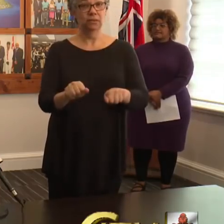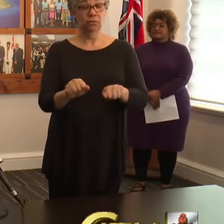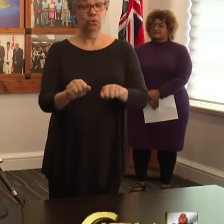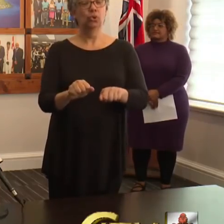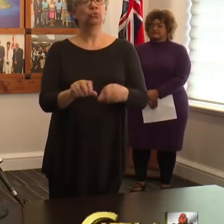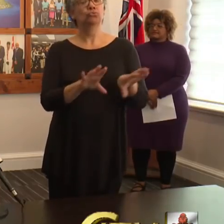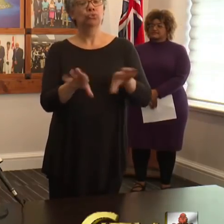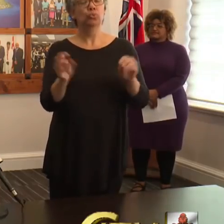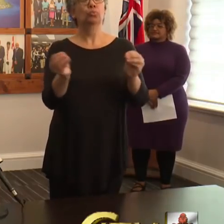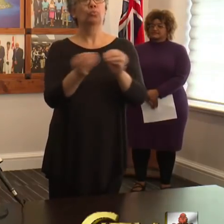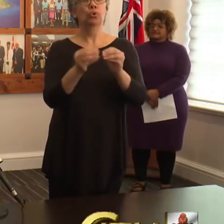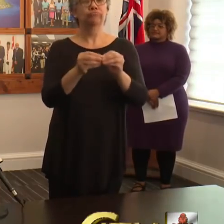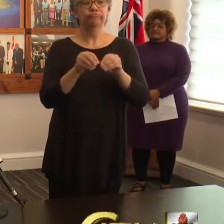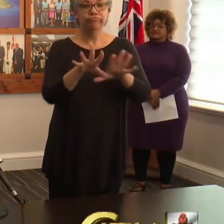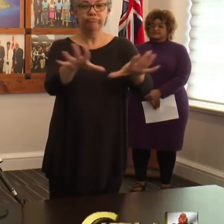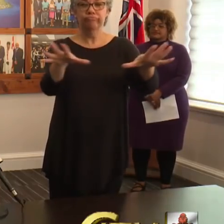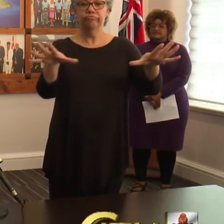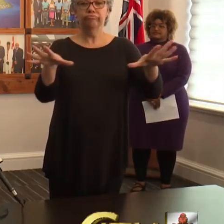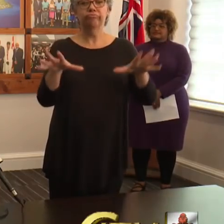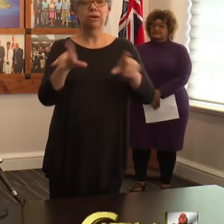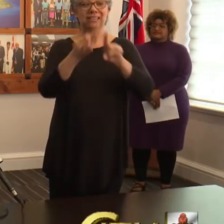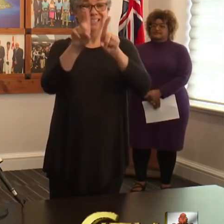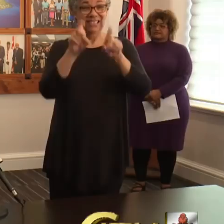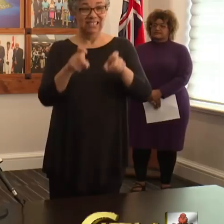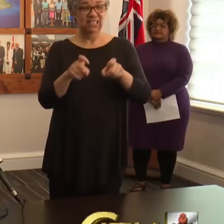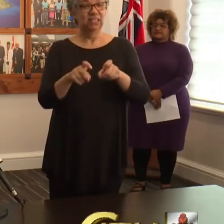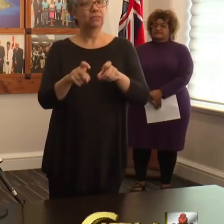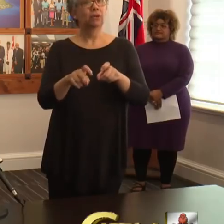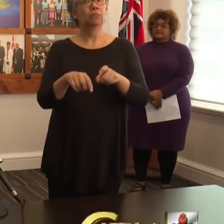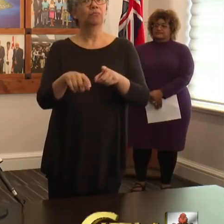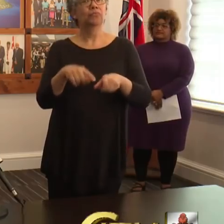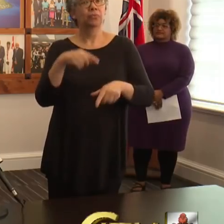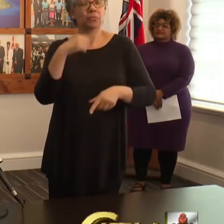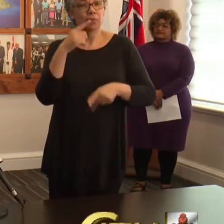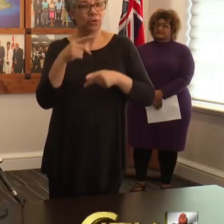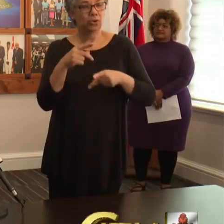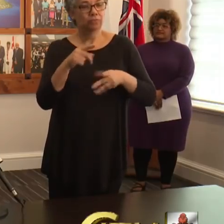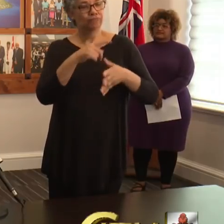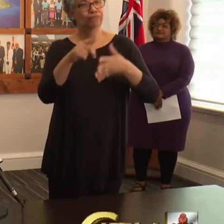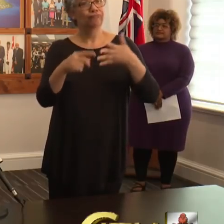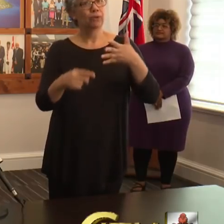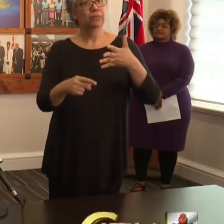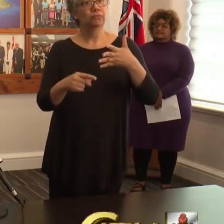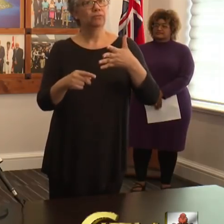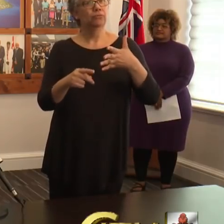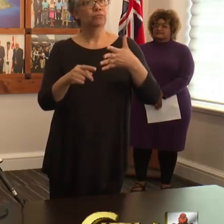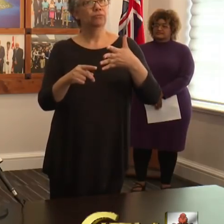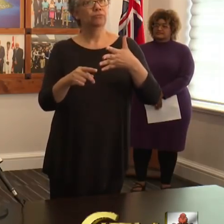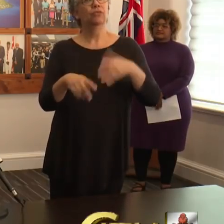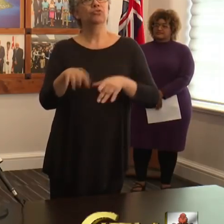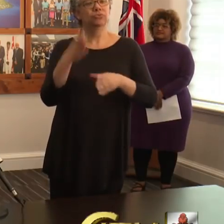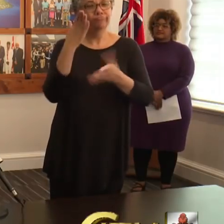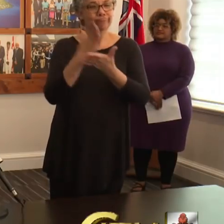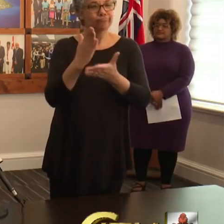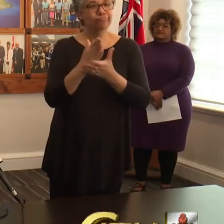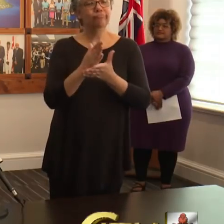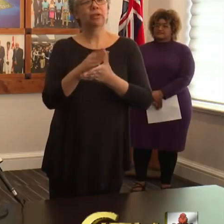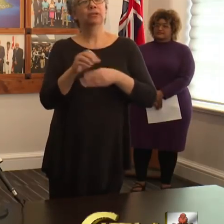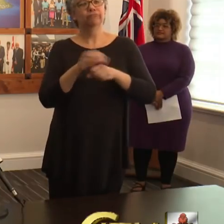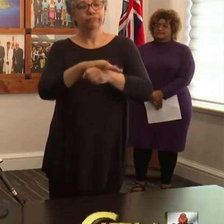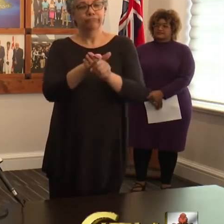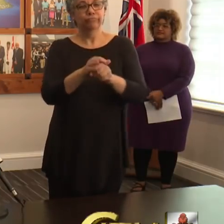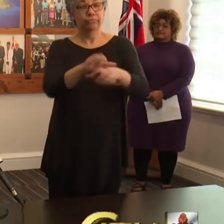testing and screening of our population to combat this viral outbreak of COVID-19. And with the additional